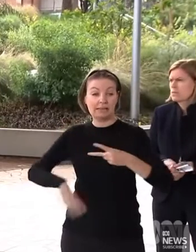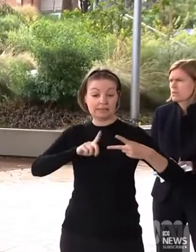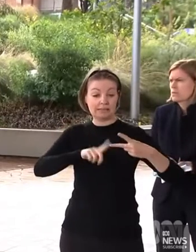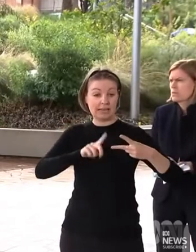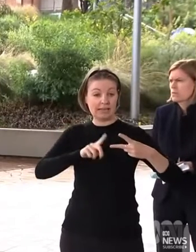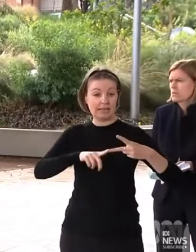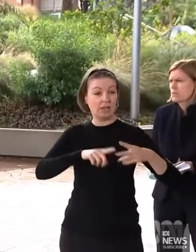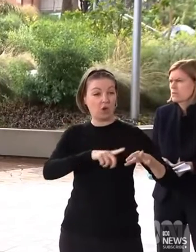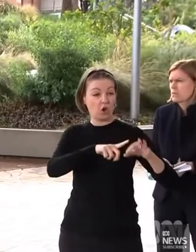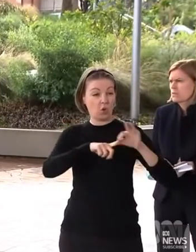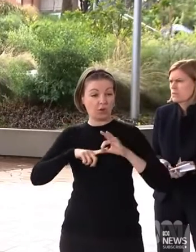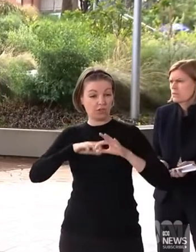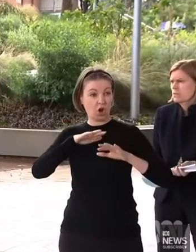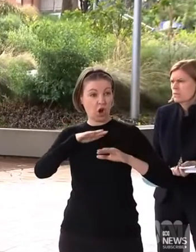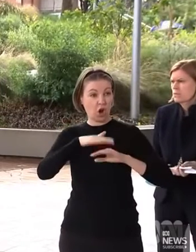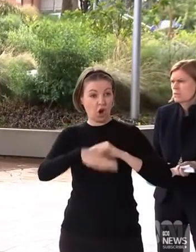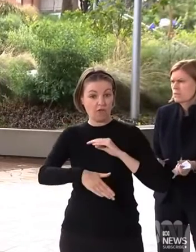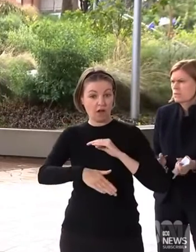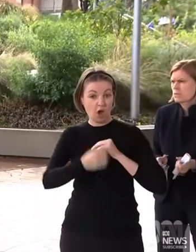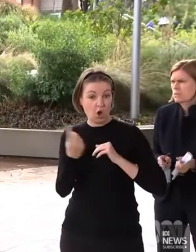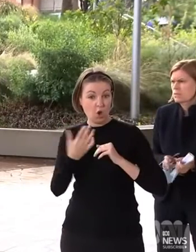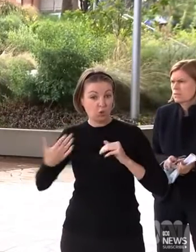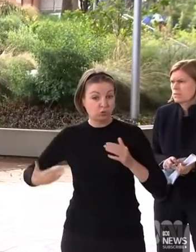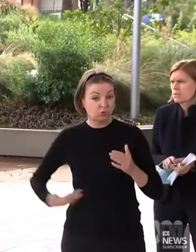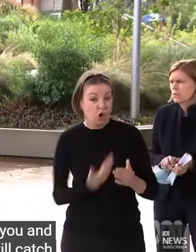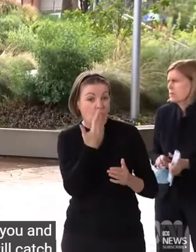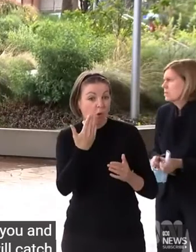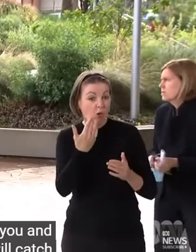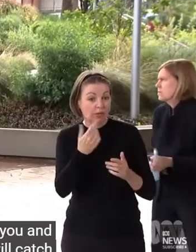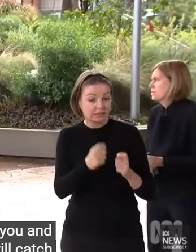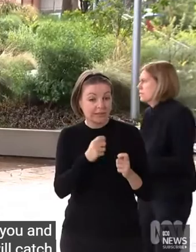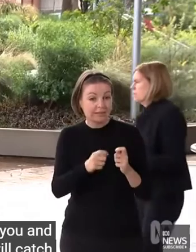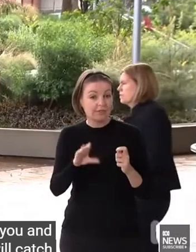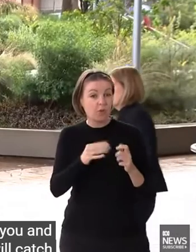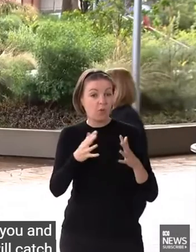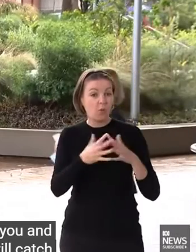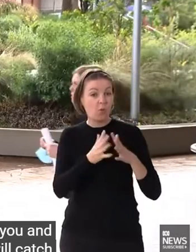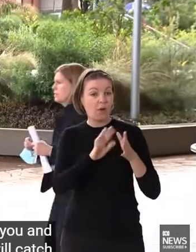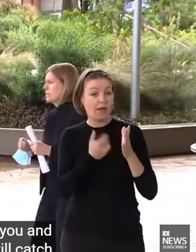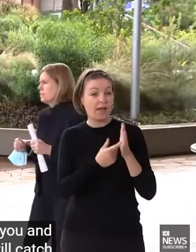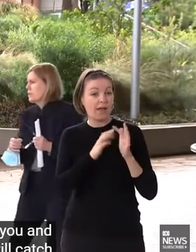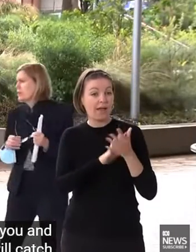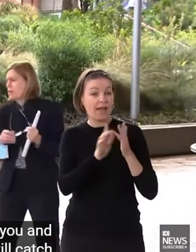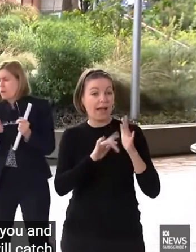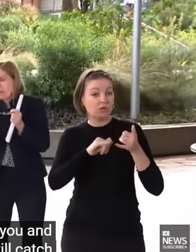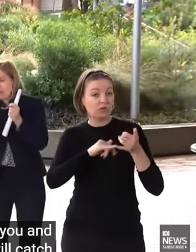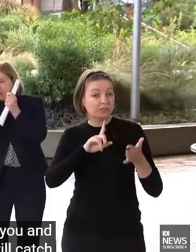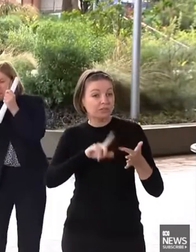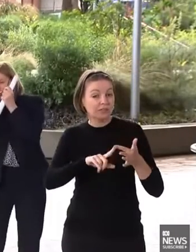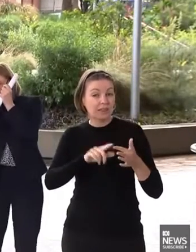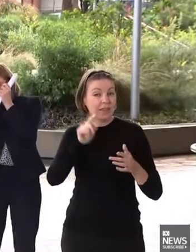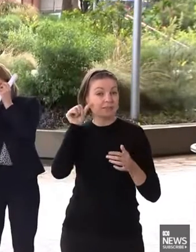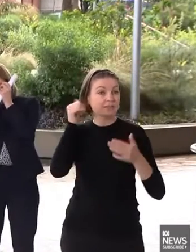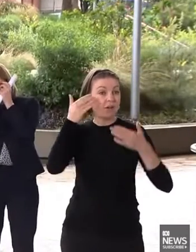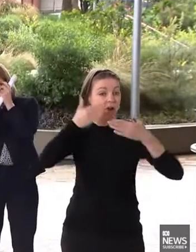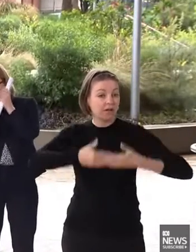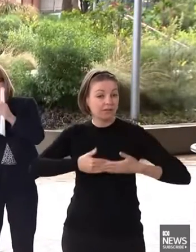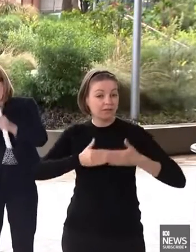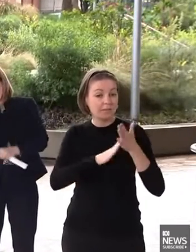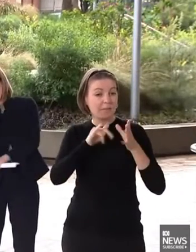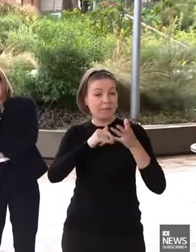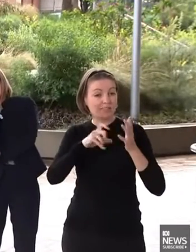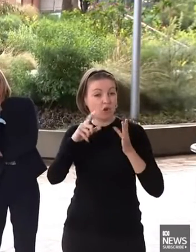Well, yeah, the police will catch you. And the police will catch you. And at a time,